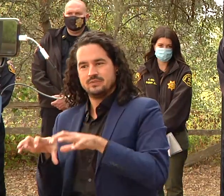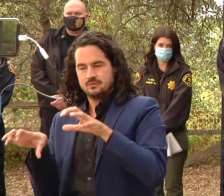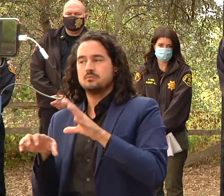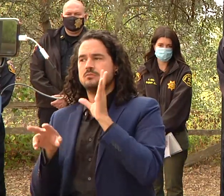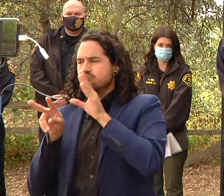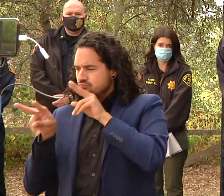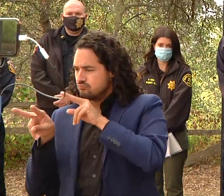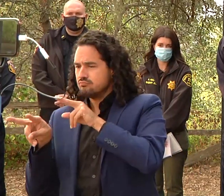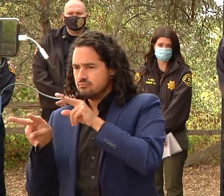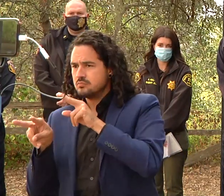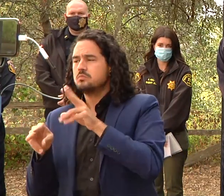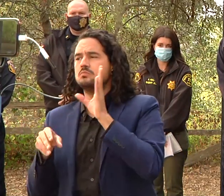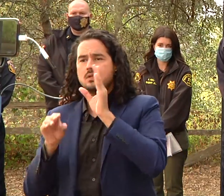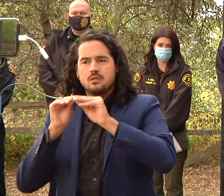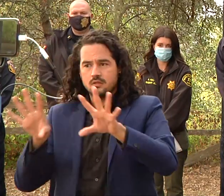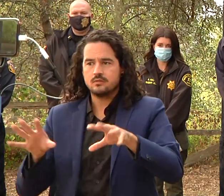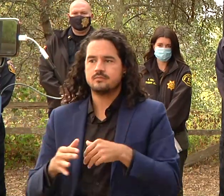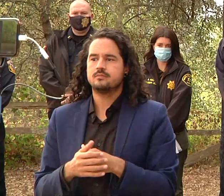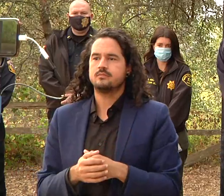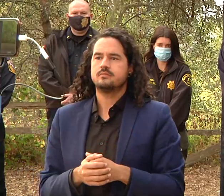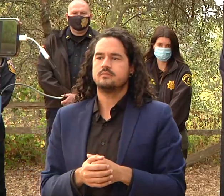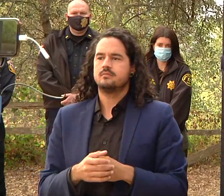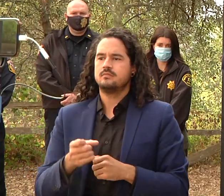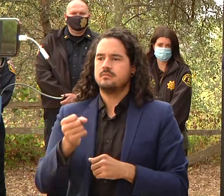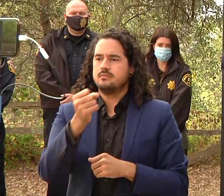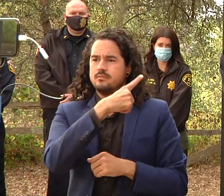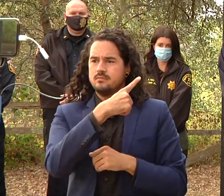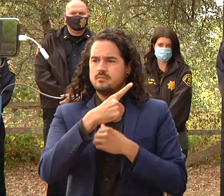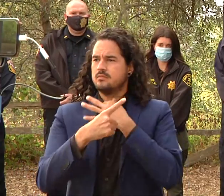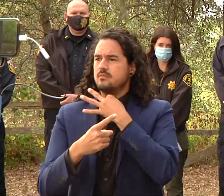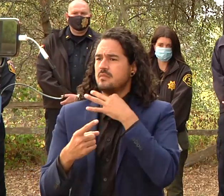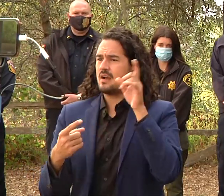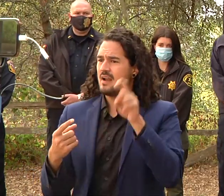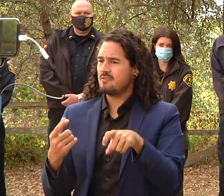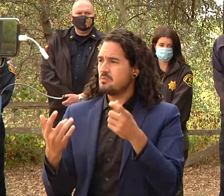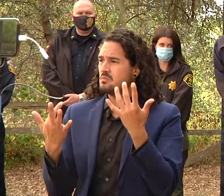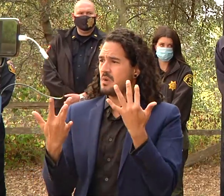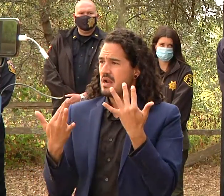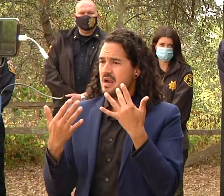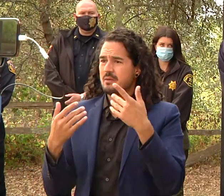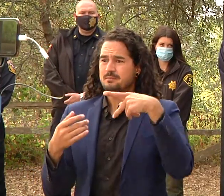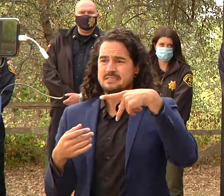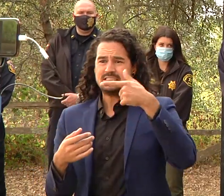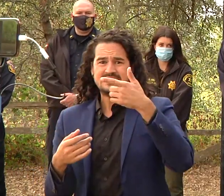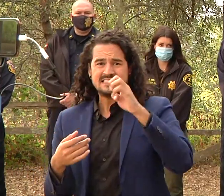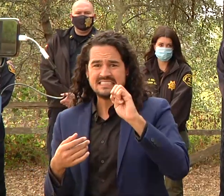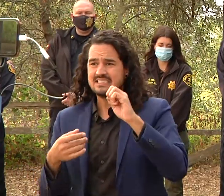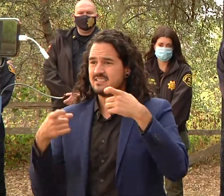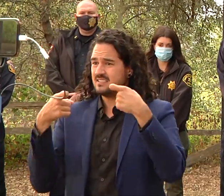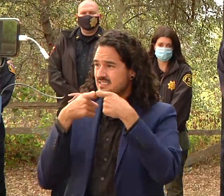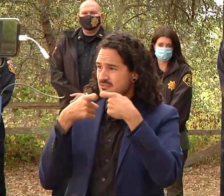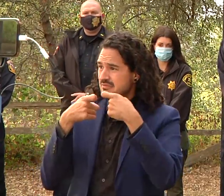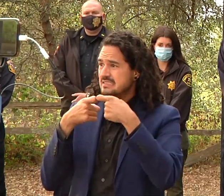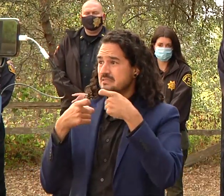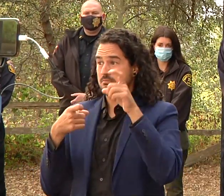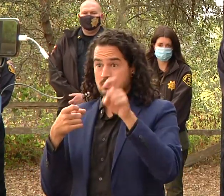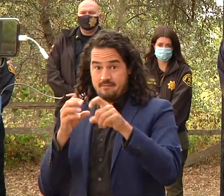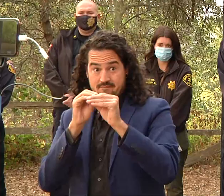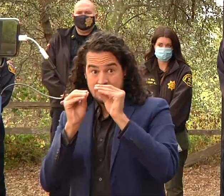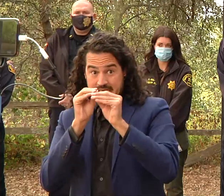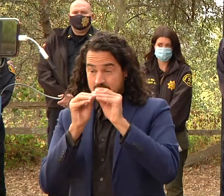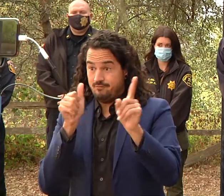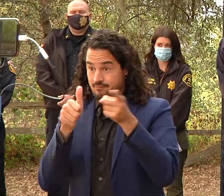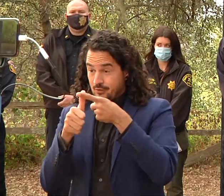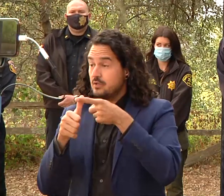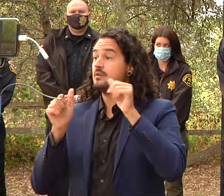future do they have to wait for pg and water before their evacuation orders lifted so in relation to do we have to wait for the utility companies